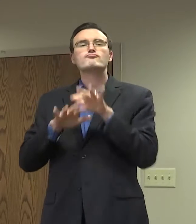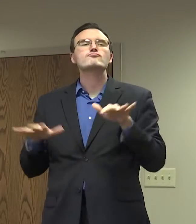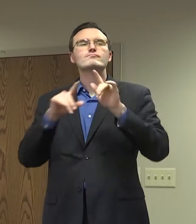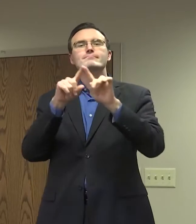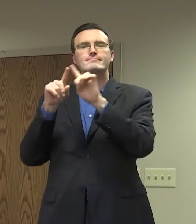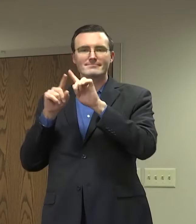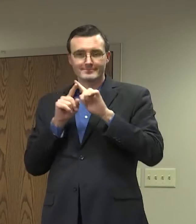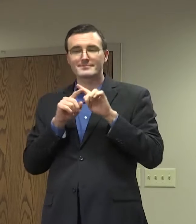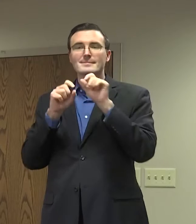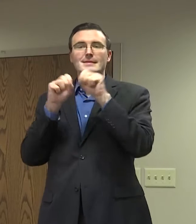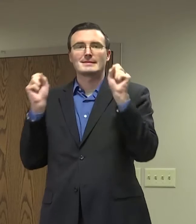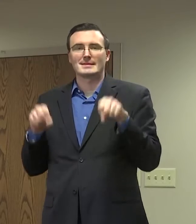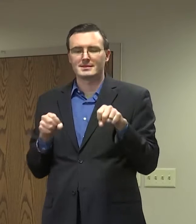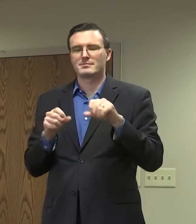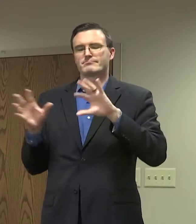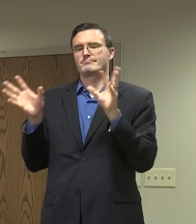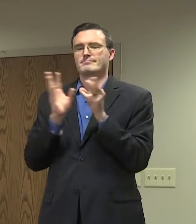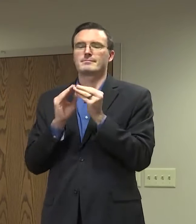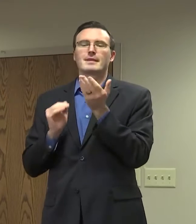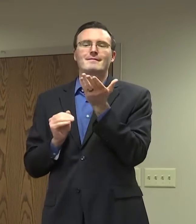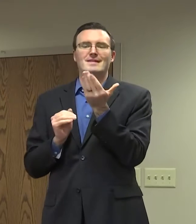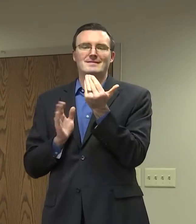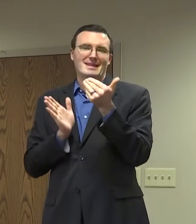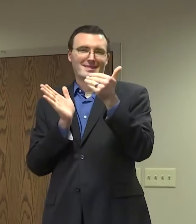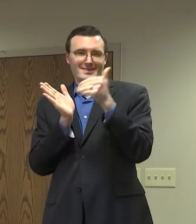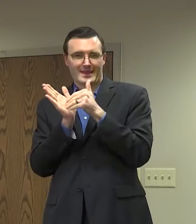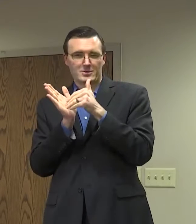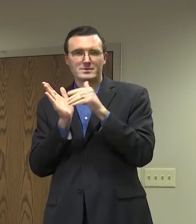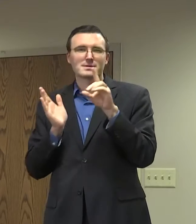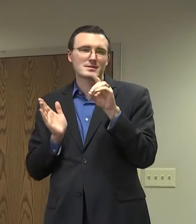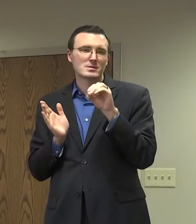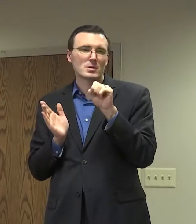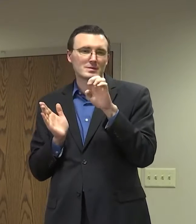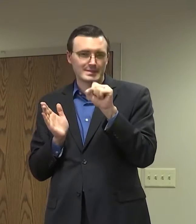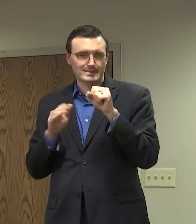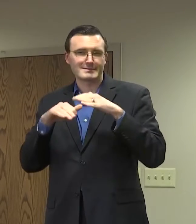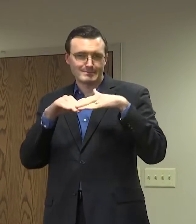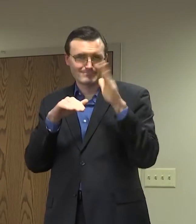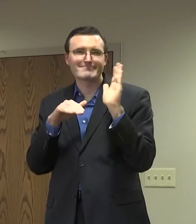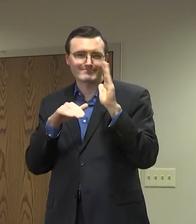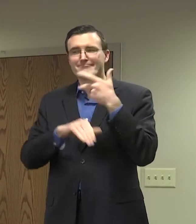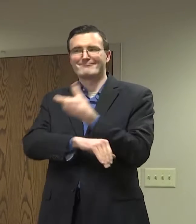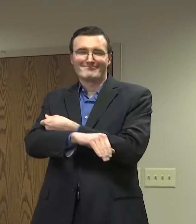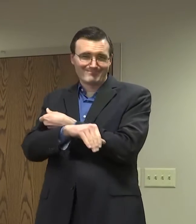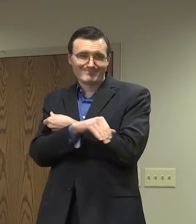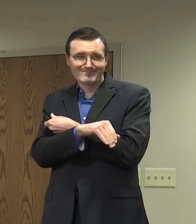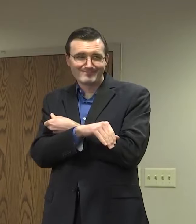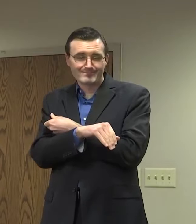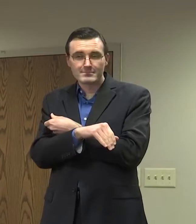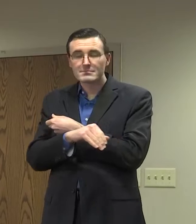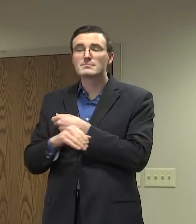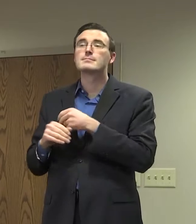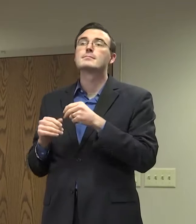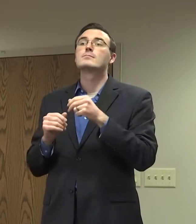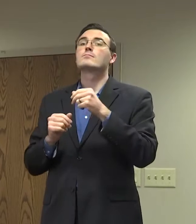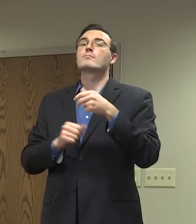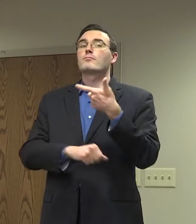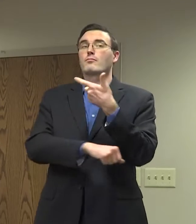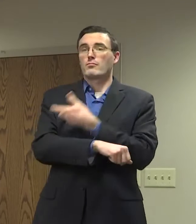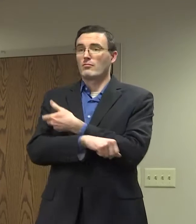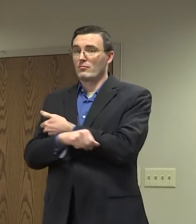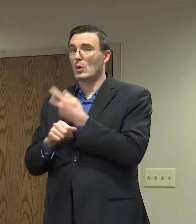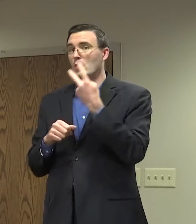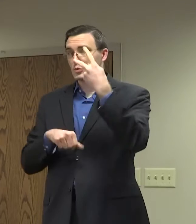,000 doses have been administered to date and over approximately 5,000 individuals have completed the two vaccination series.